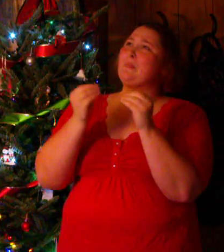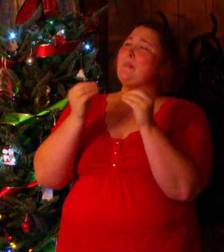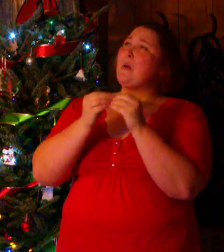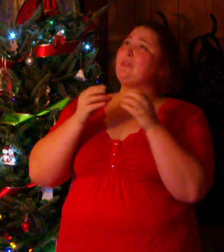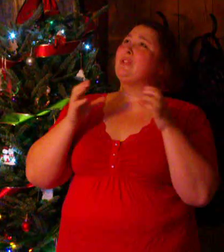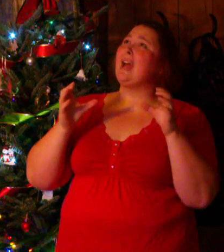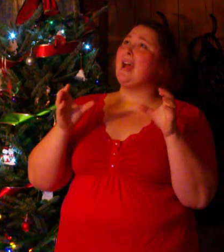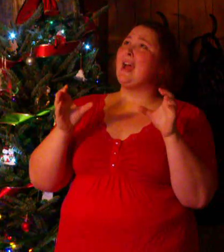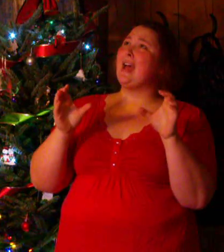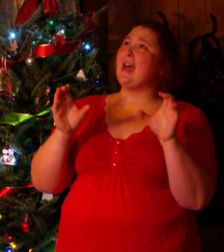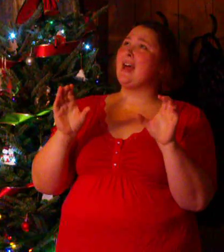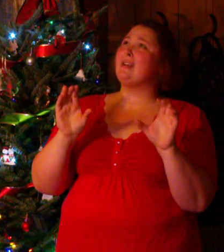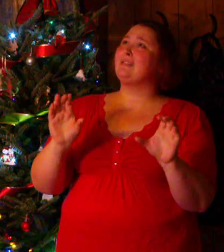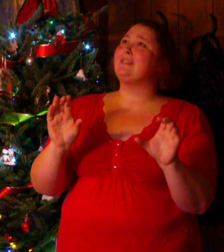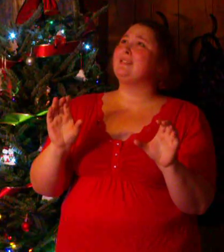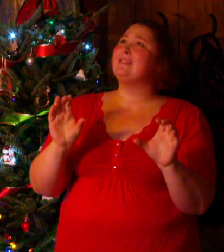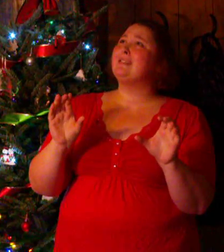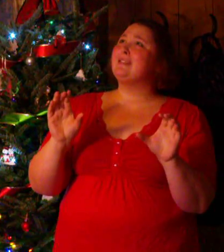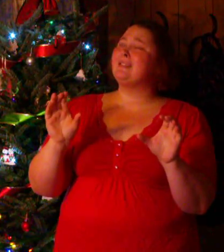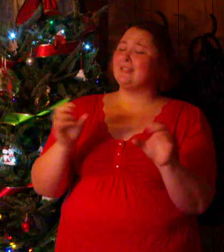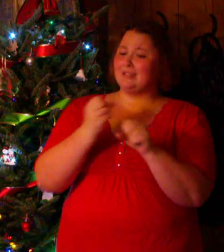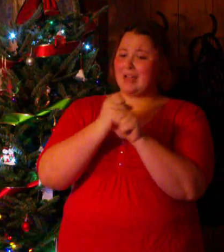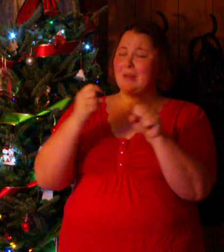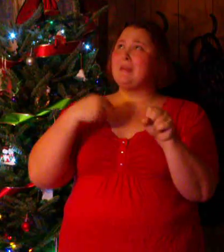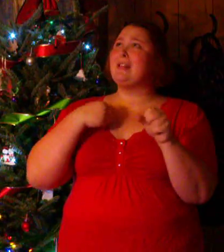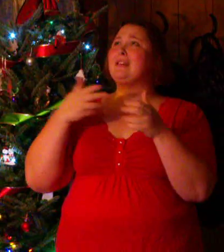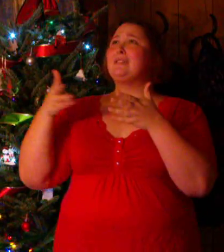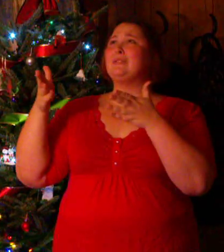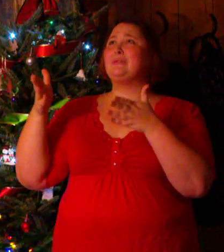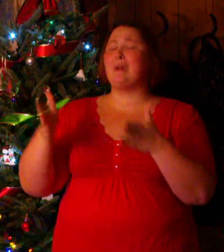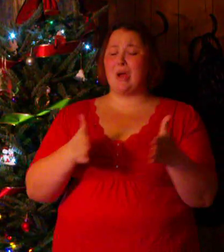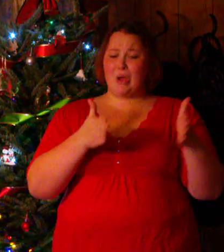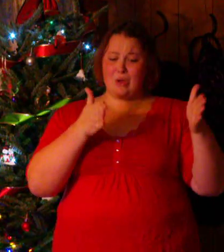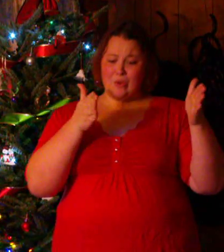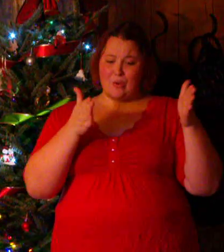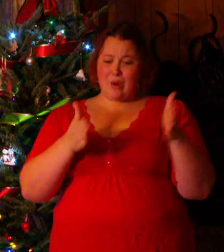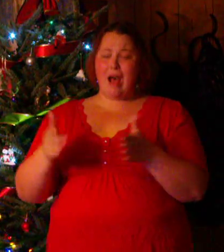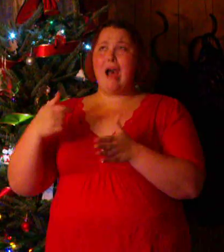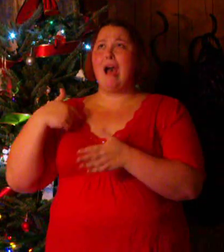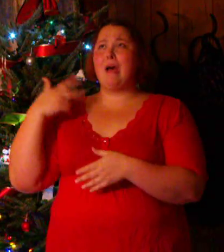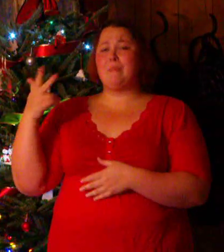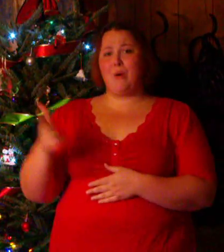more chance Save me from this all I know